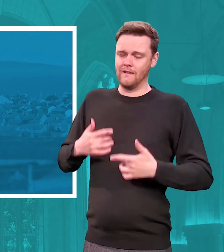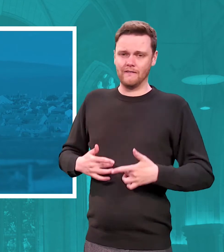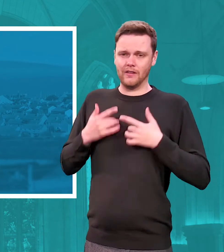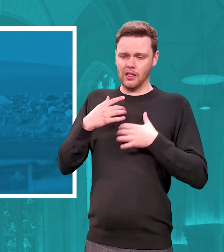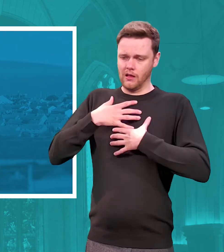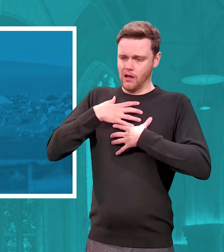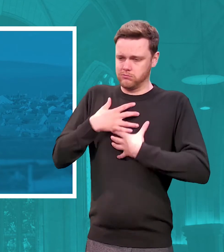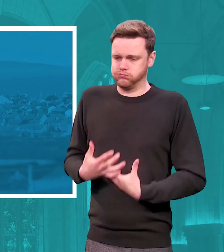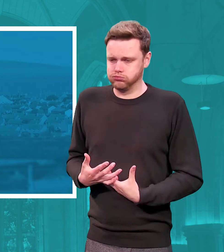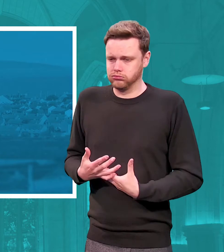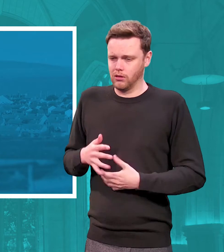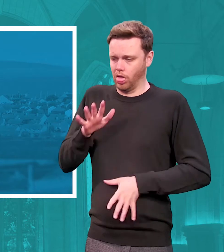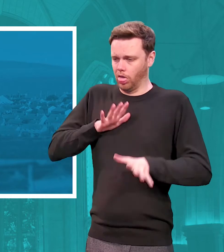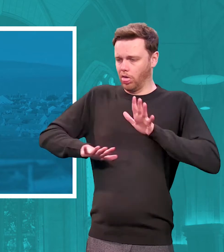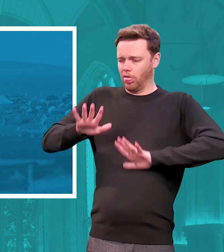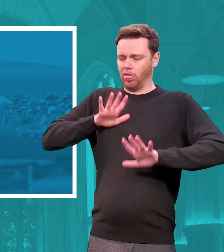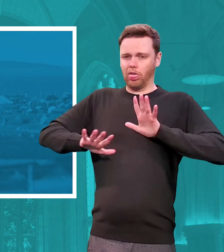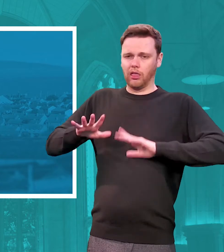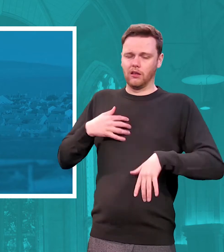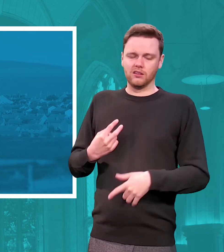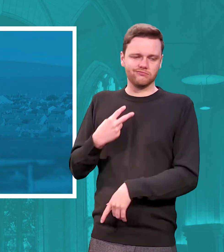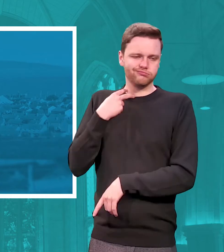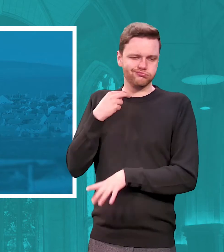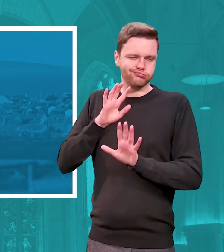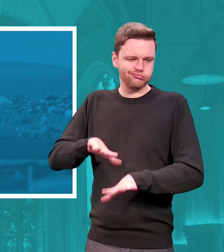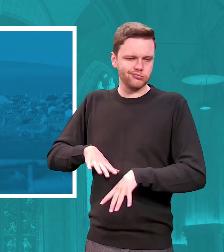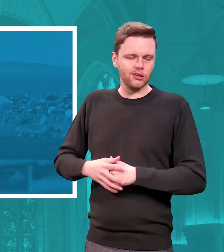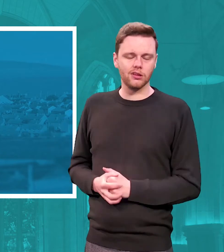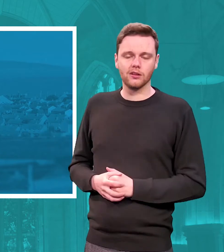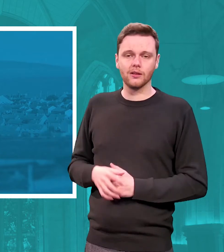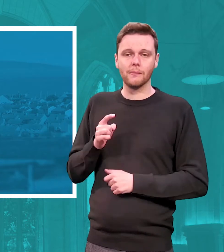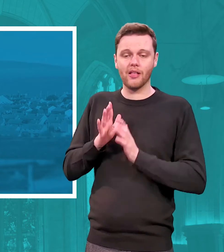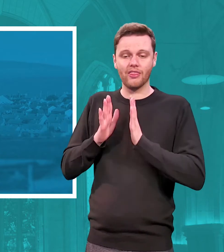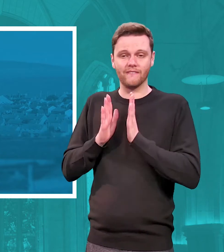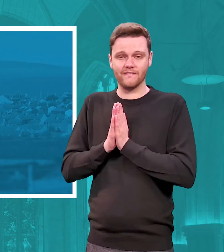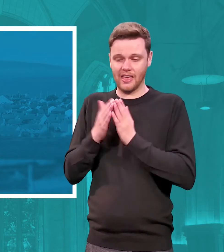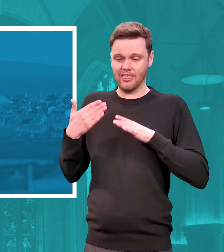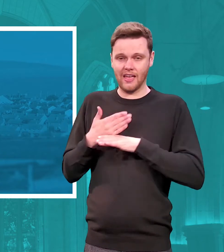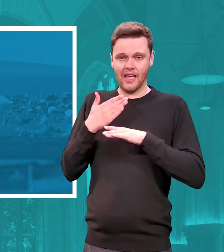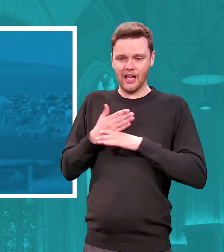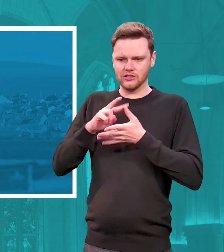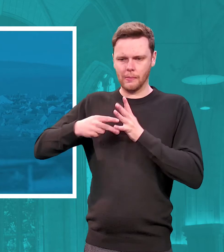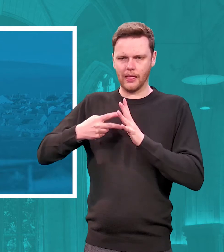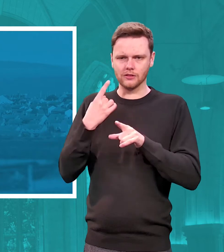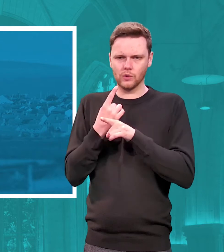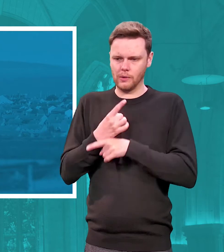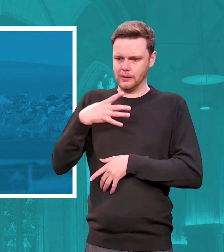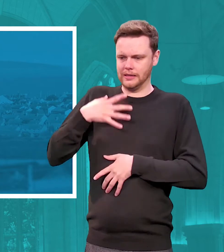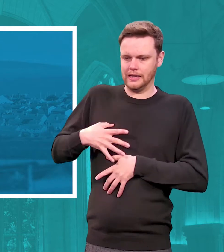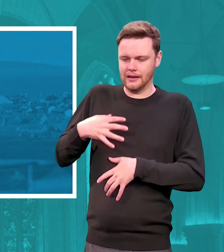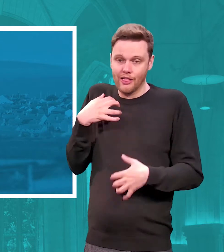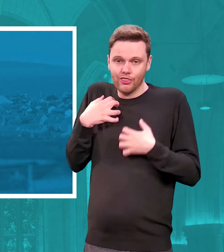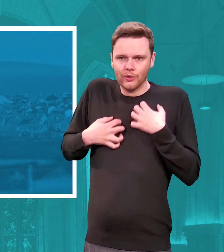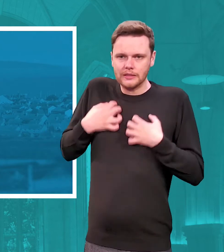overwhelmed and jaded whilst the faith action plan speaks of the need for enthusiastic and inspirational